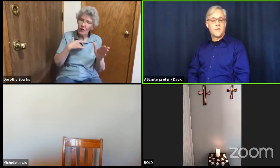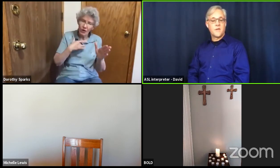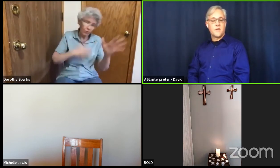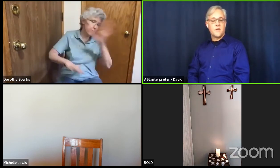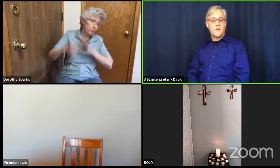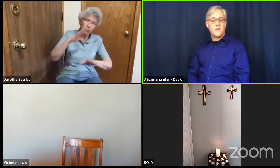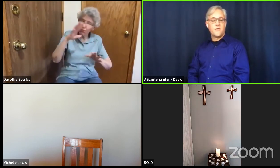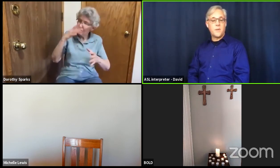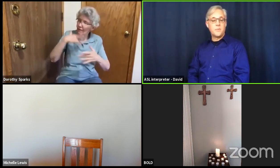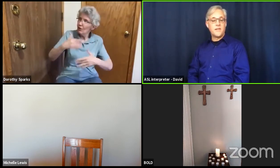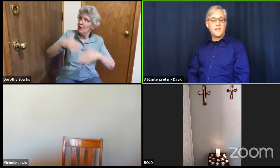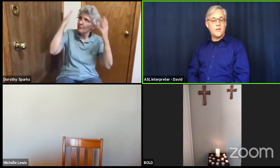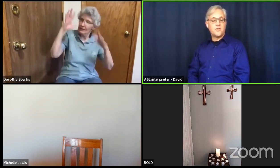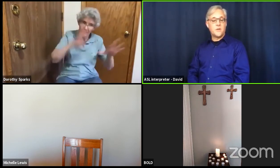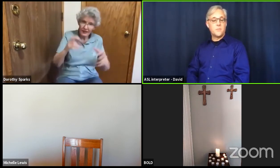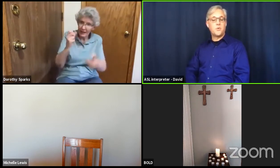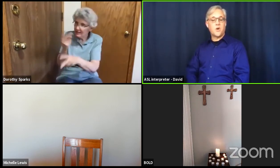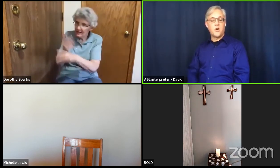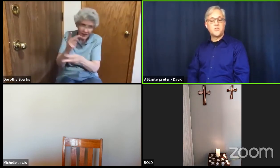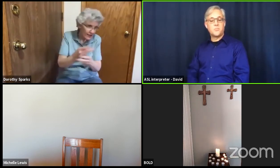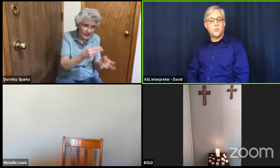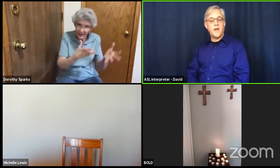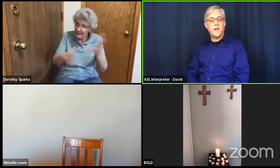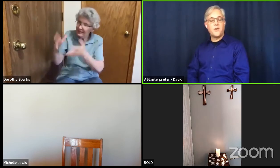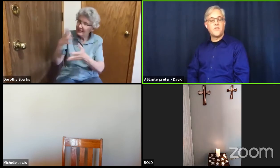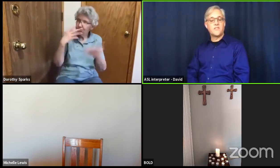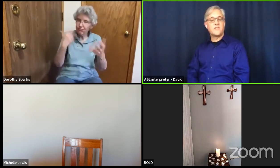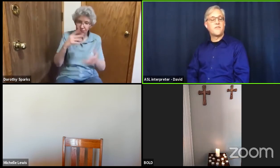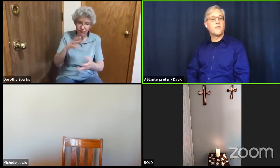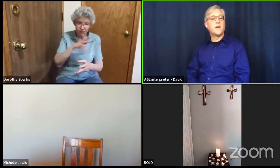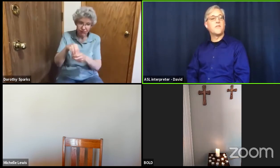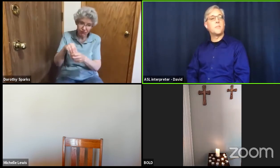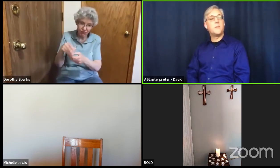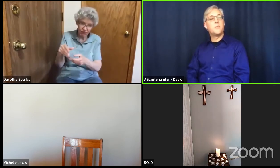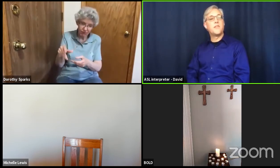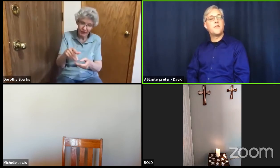for people in leadership whose hearts break over the suffering of the people in their care